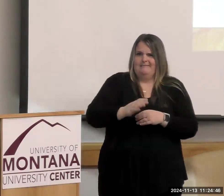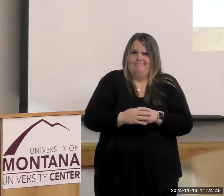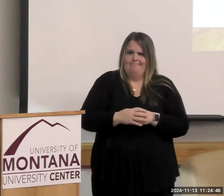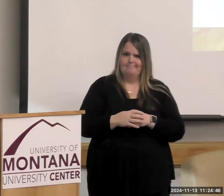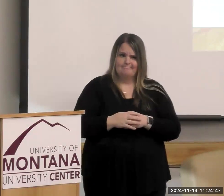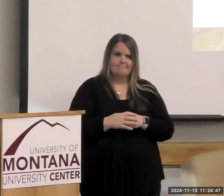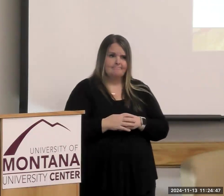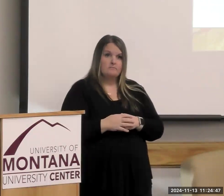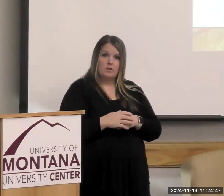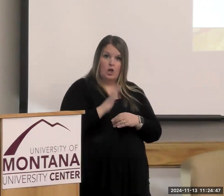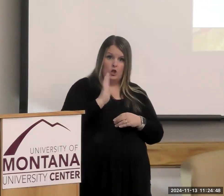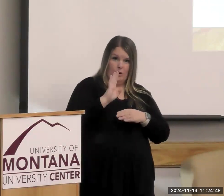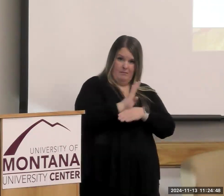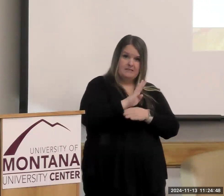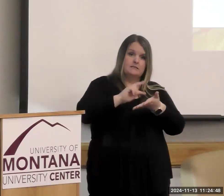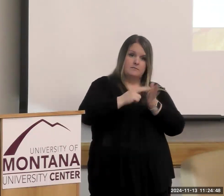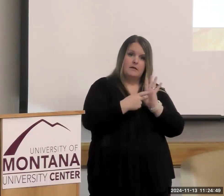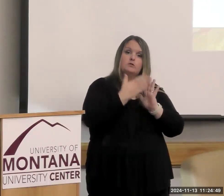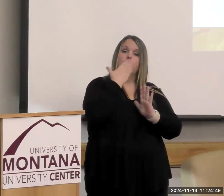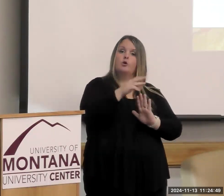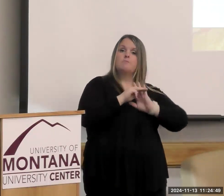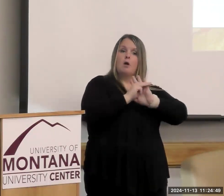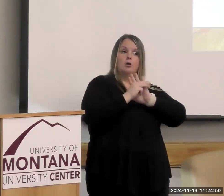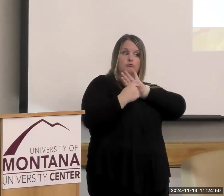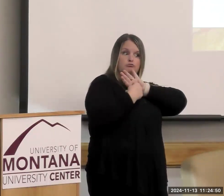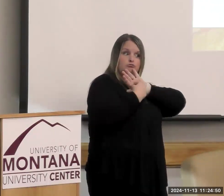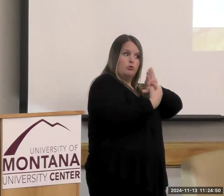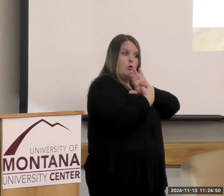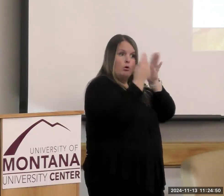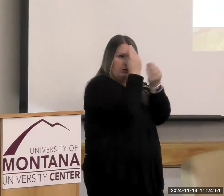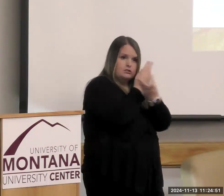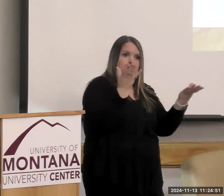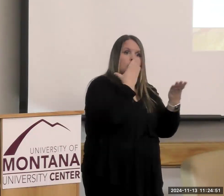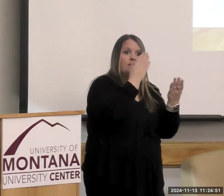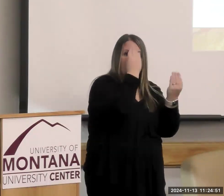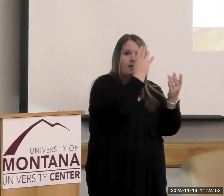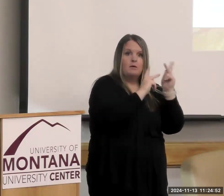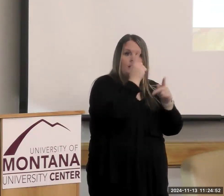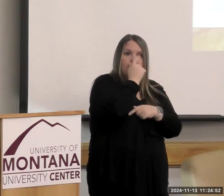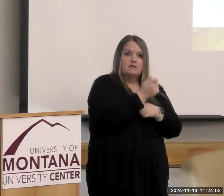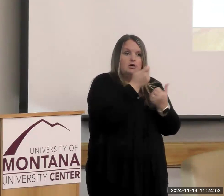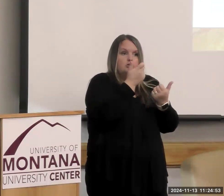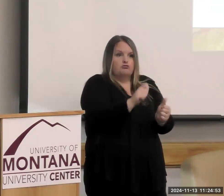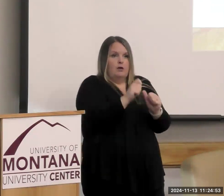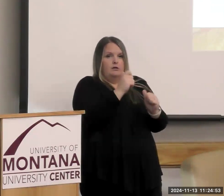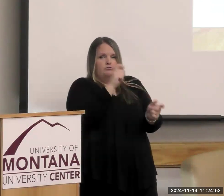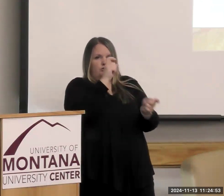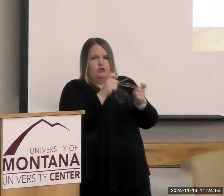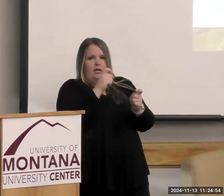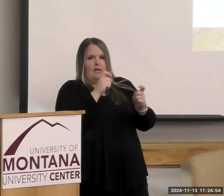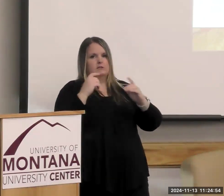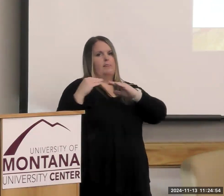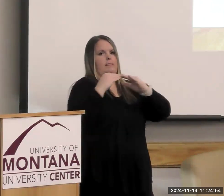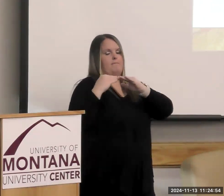to role model good behavior and to share information with people who are interested and try to change the peer pressure to